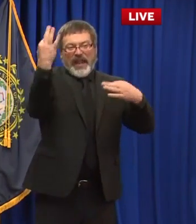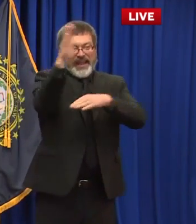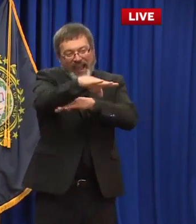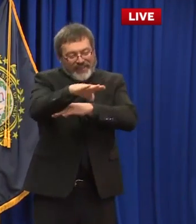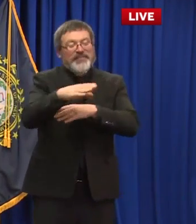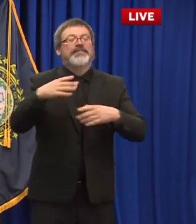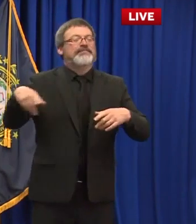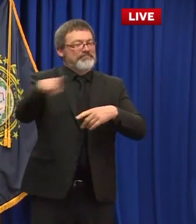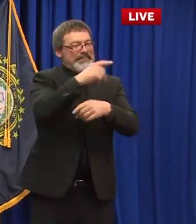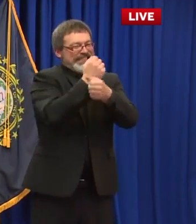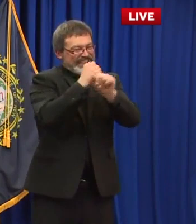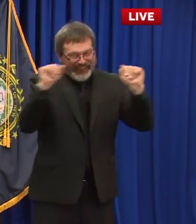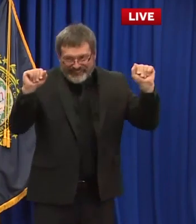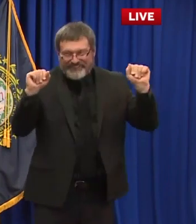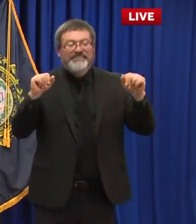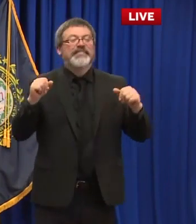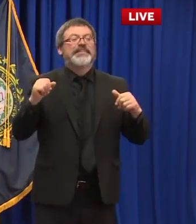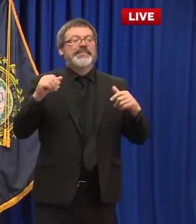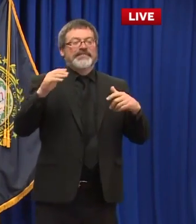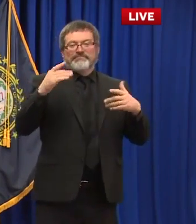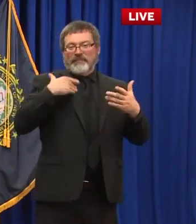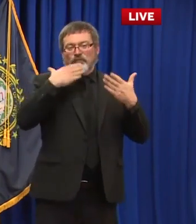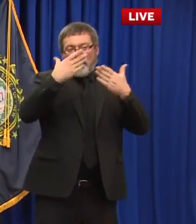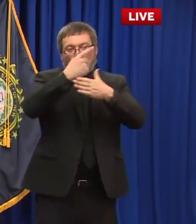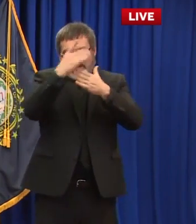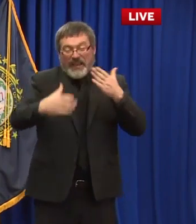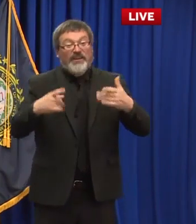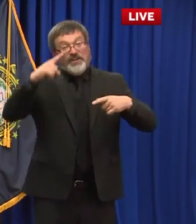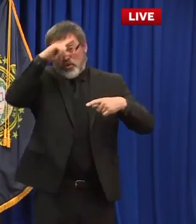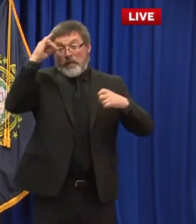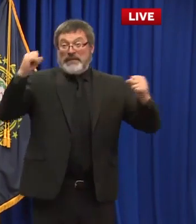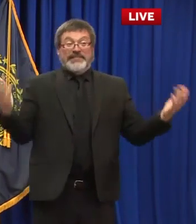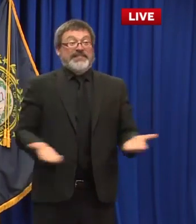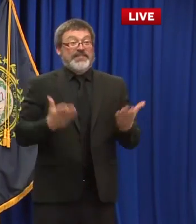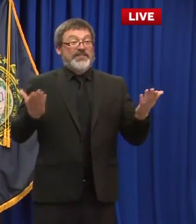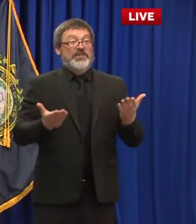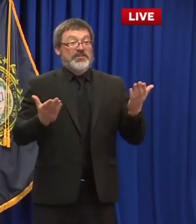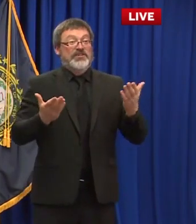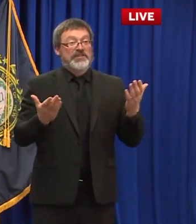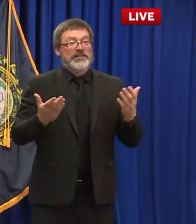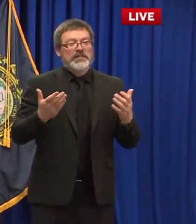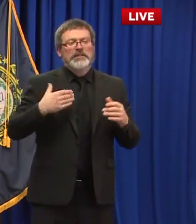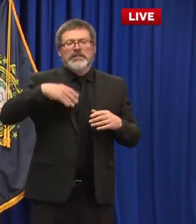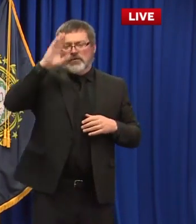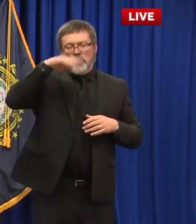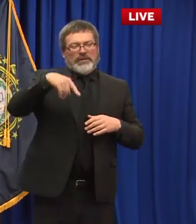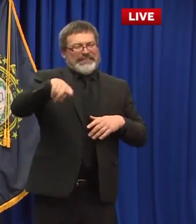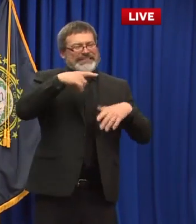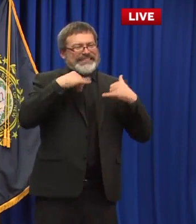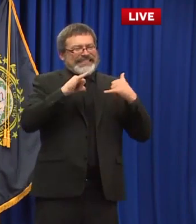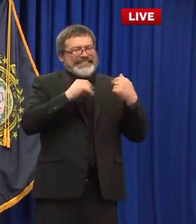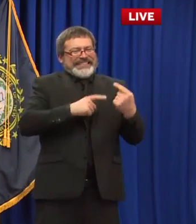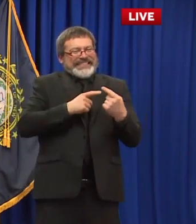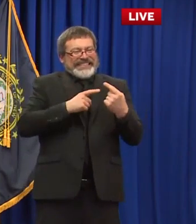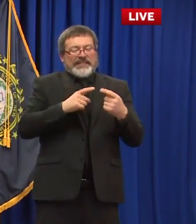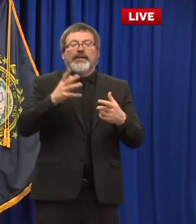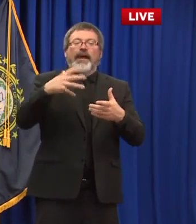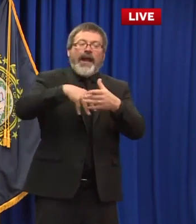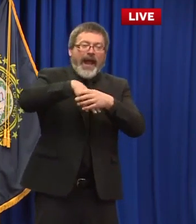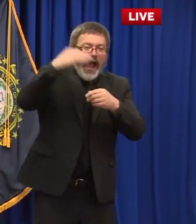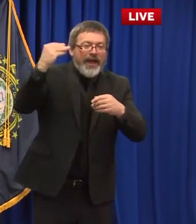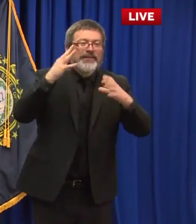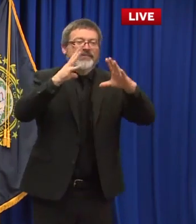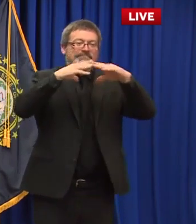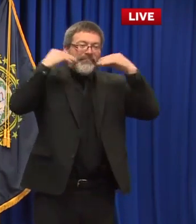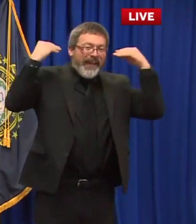weekend uh the summer is upon us um in these tough even with these tough times there's always something to smile about there's always a rainbow somewhere as we say and it